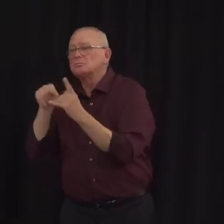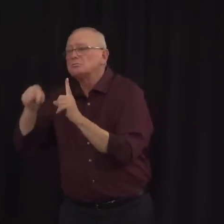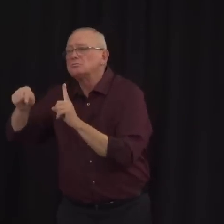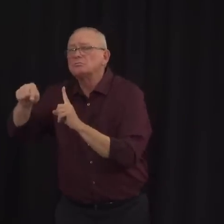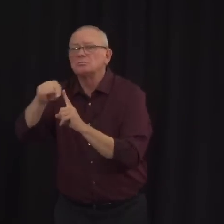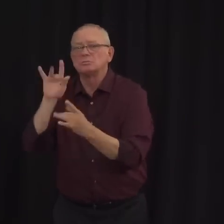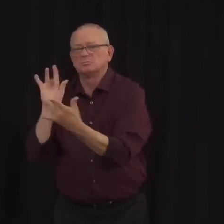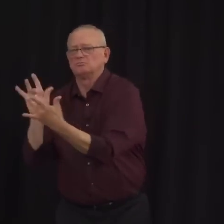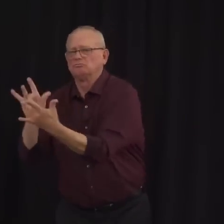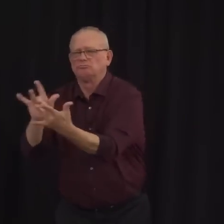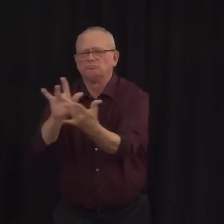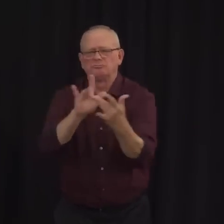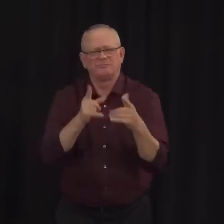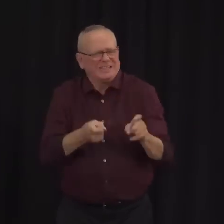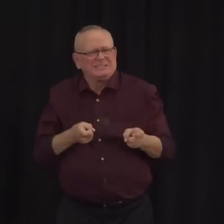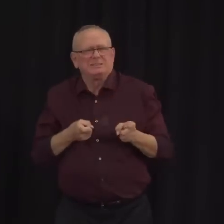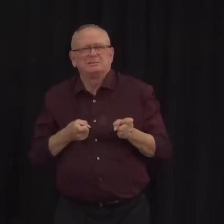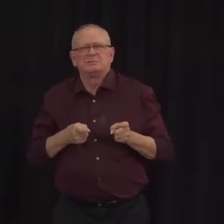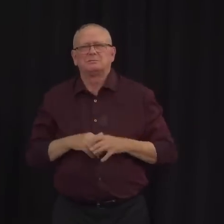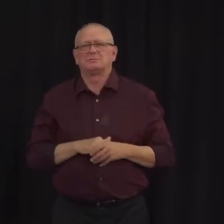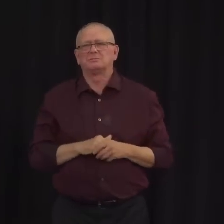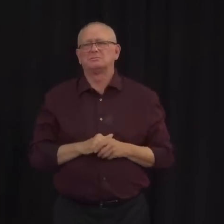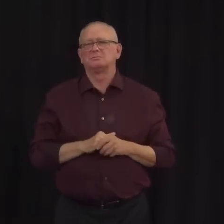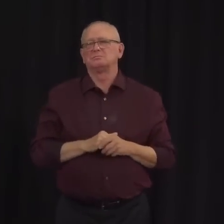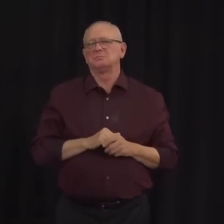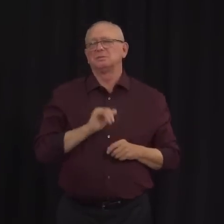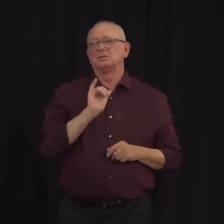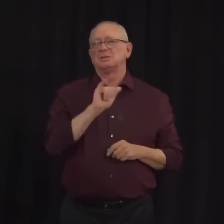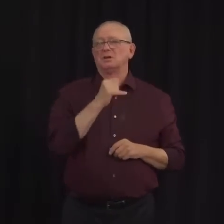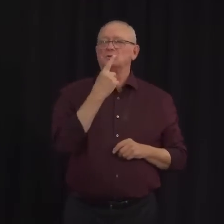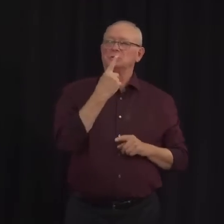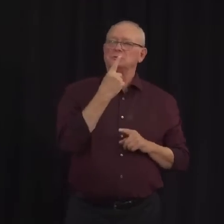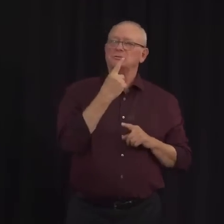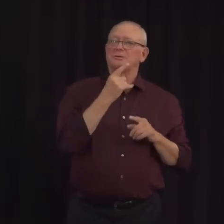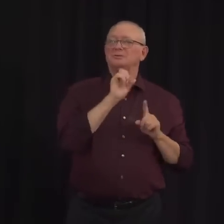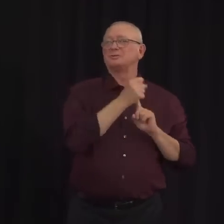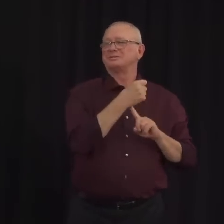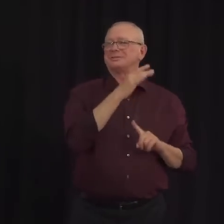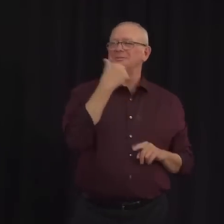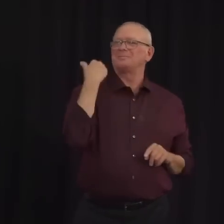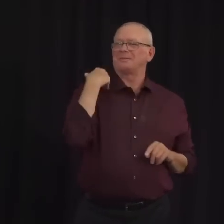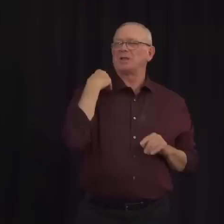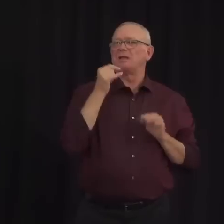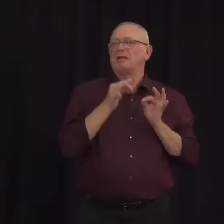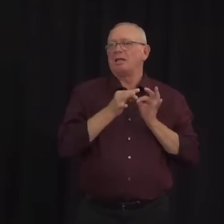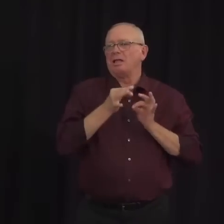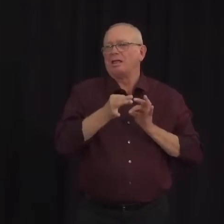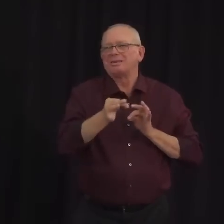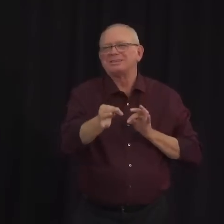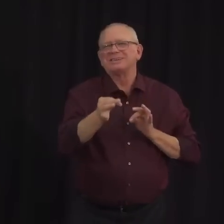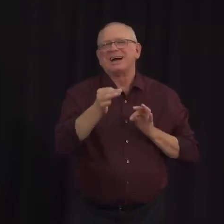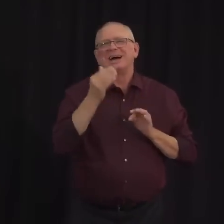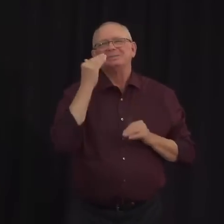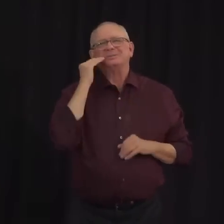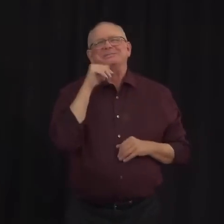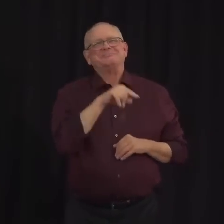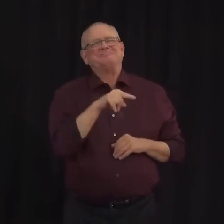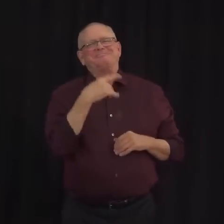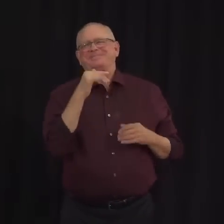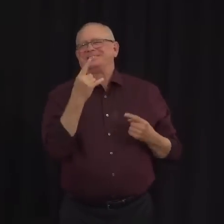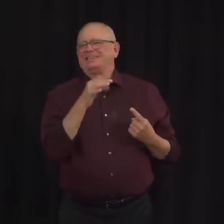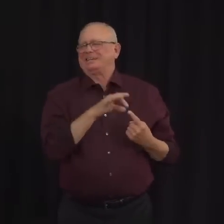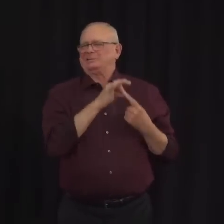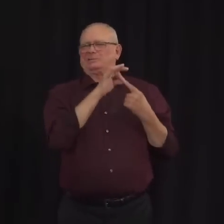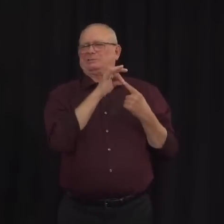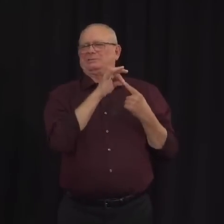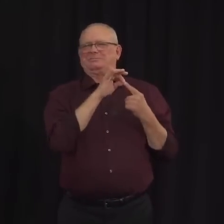if there has been a particular individual case where it's been reported that there was a delay, that would be outside of their normal practice. And Alberta Health Services might be